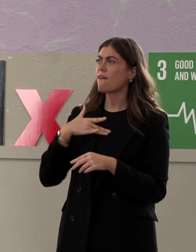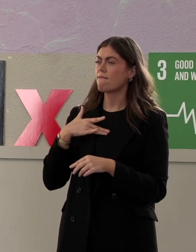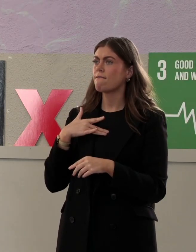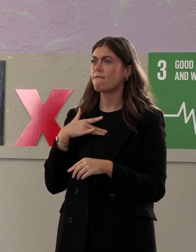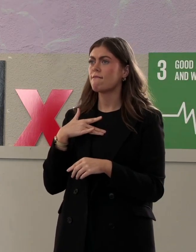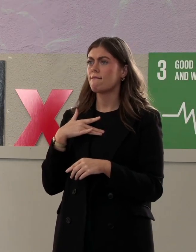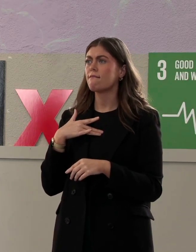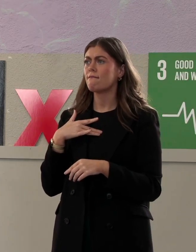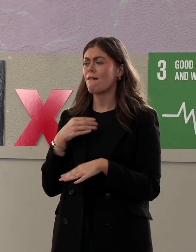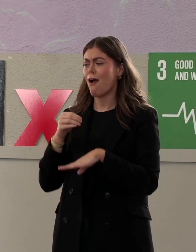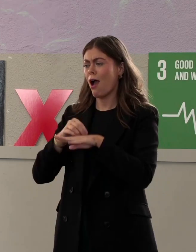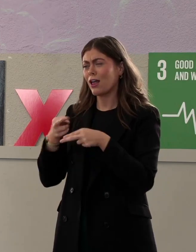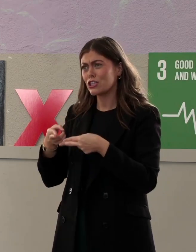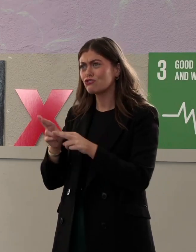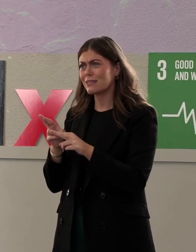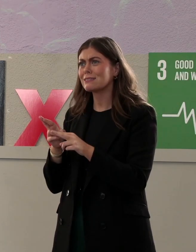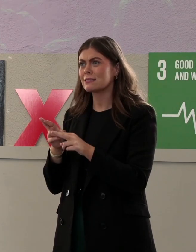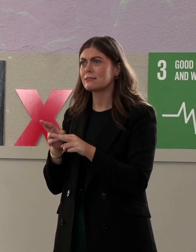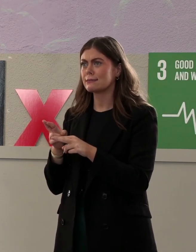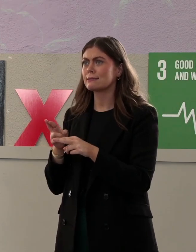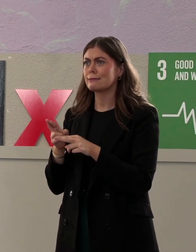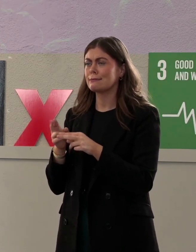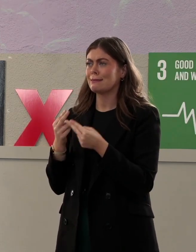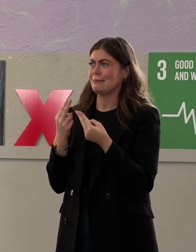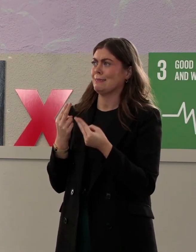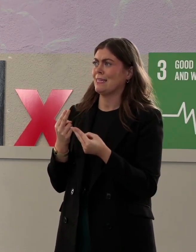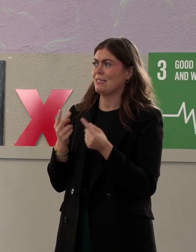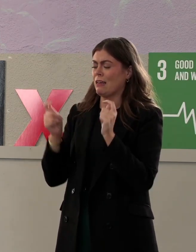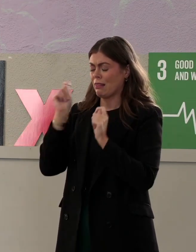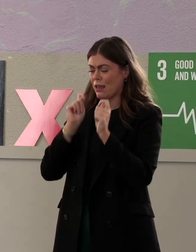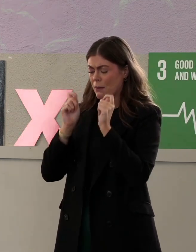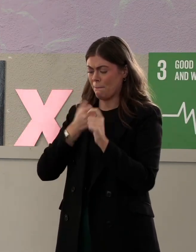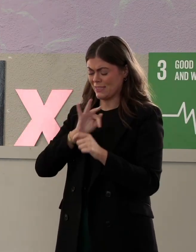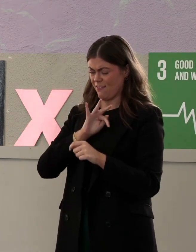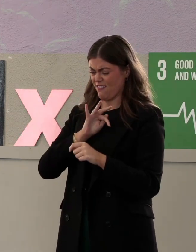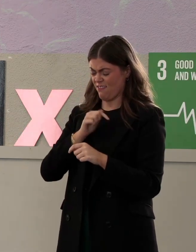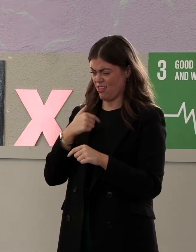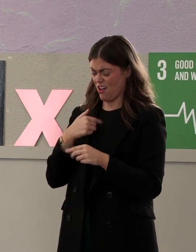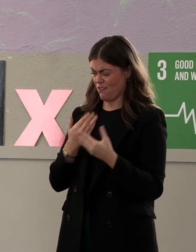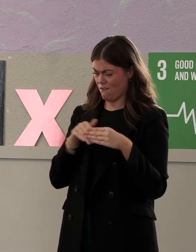That I had to do a double take. Was I ever had a reboot. działization.